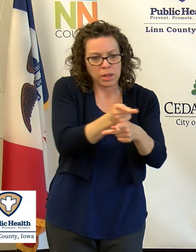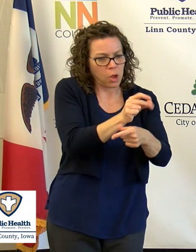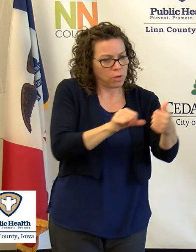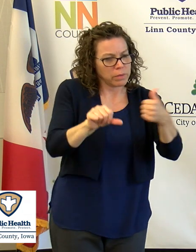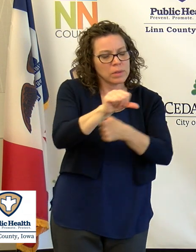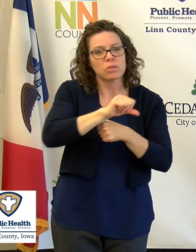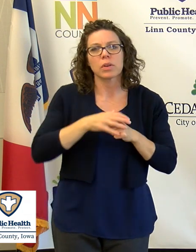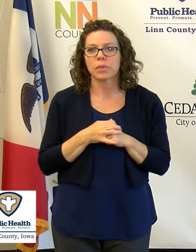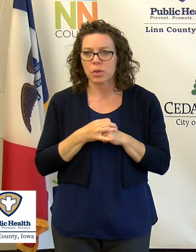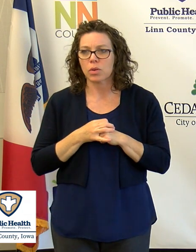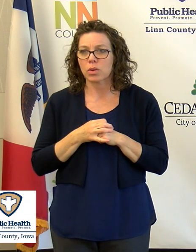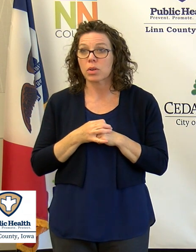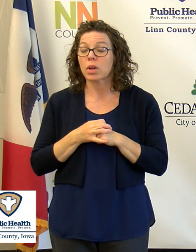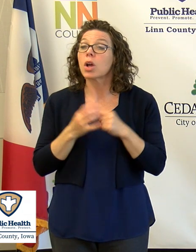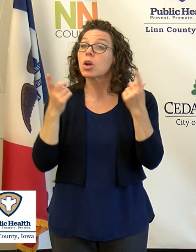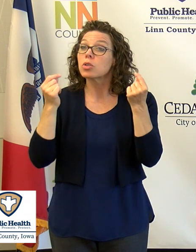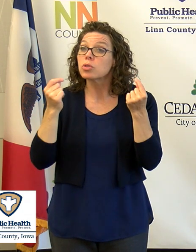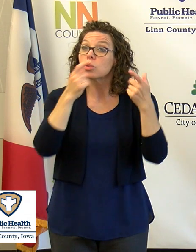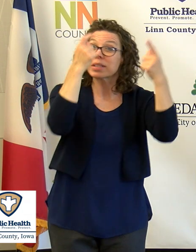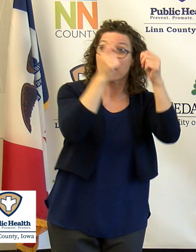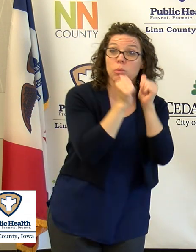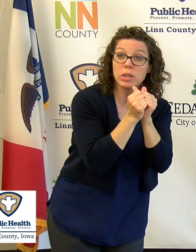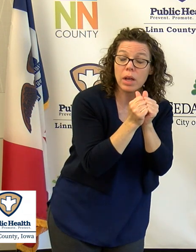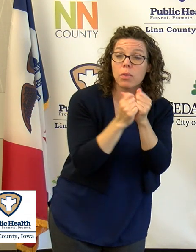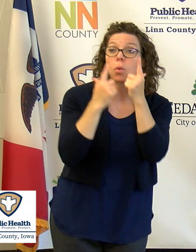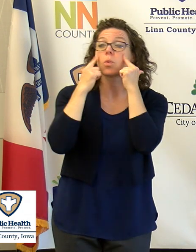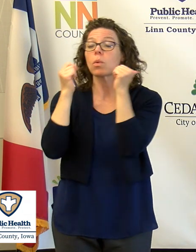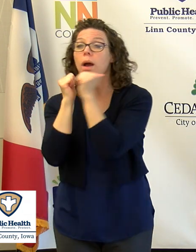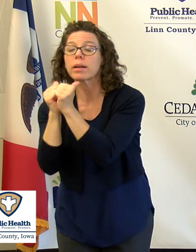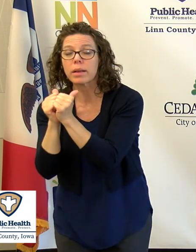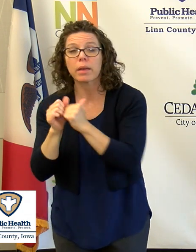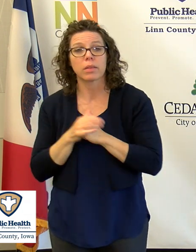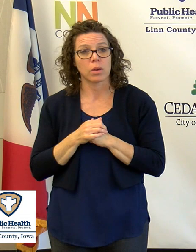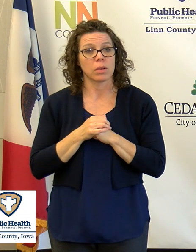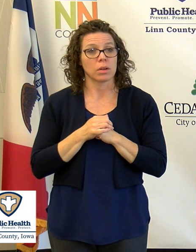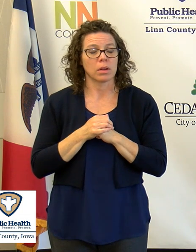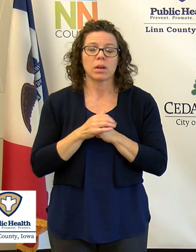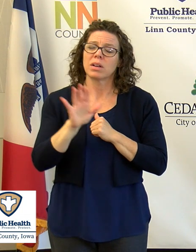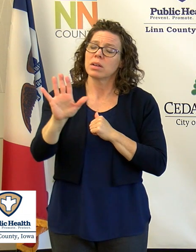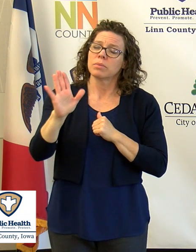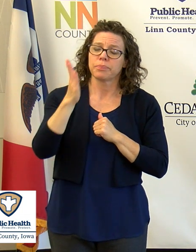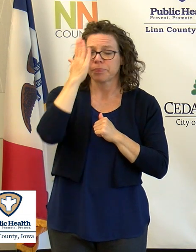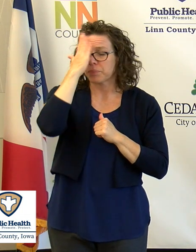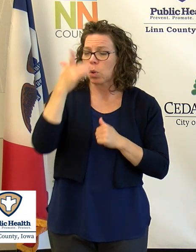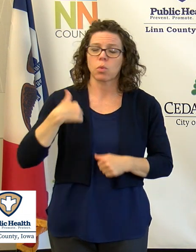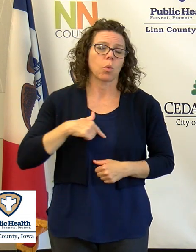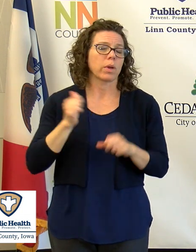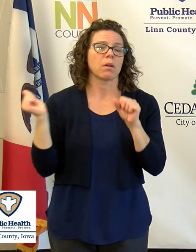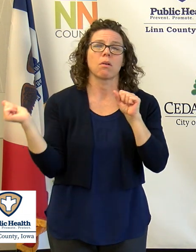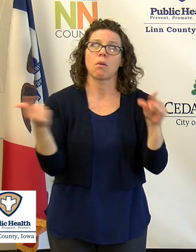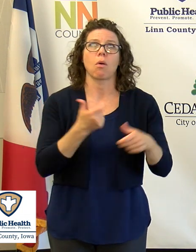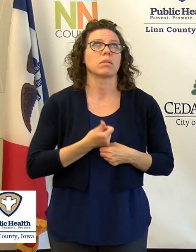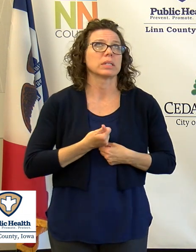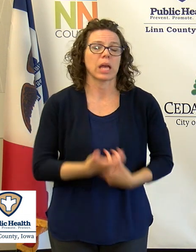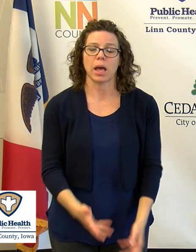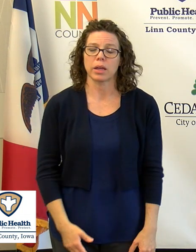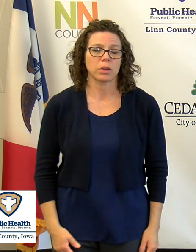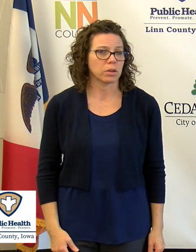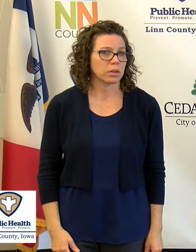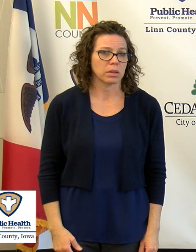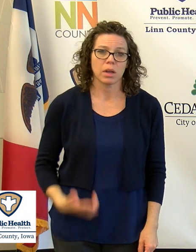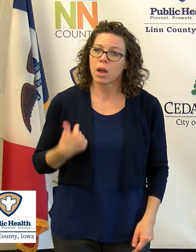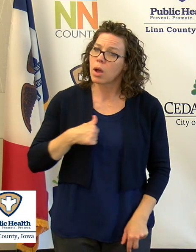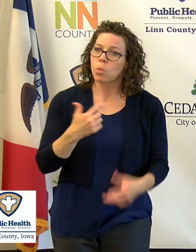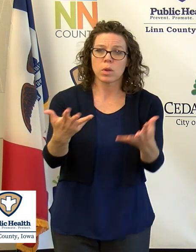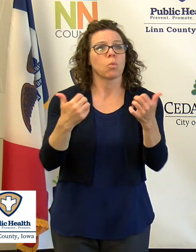We celebrate together. We cry together. And we are all tired. We all want to